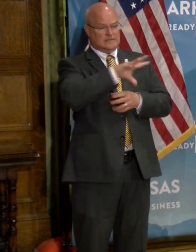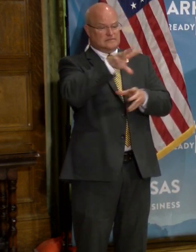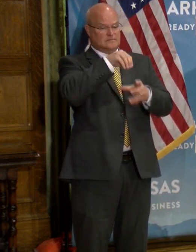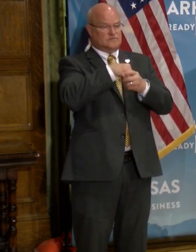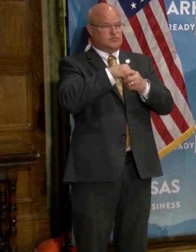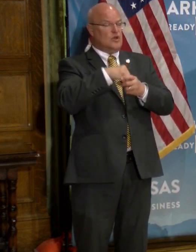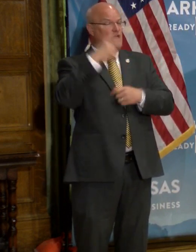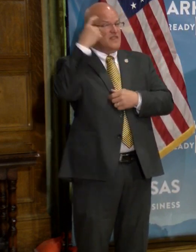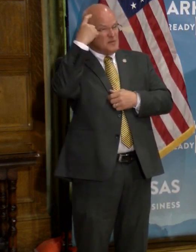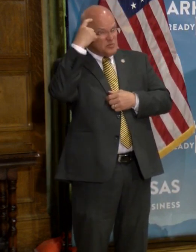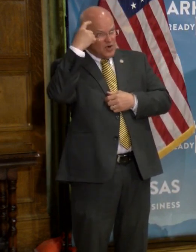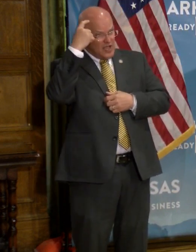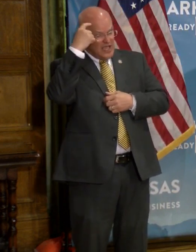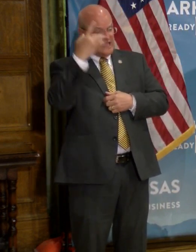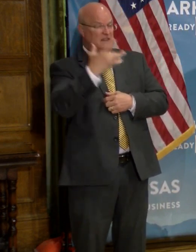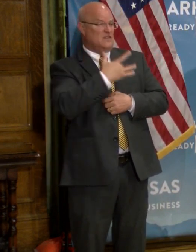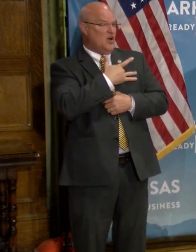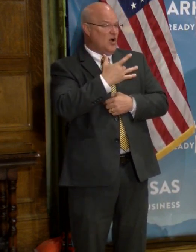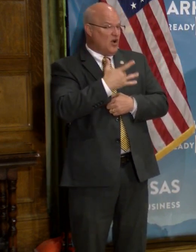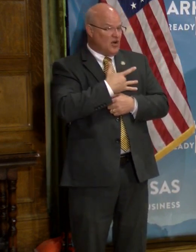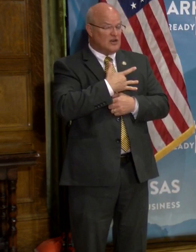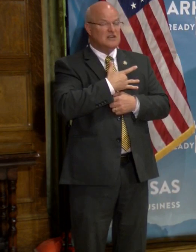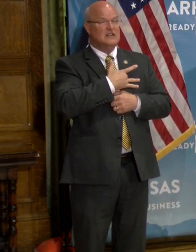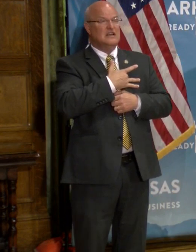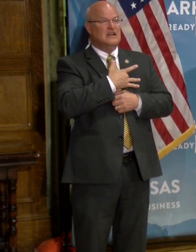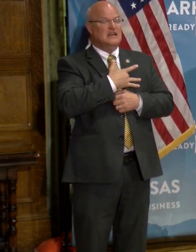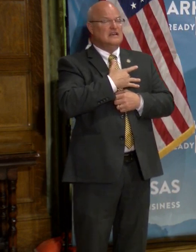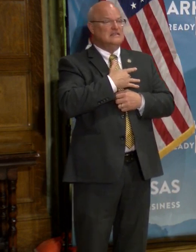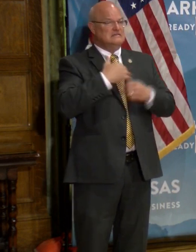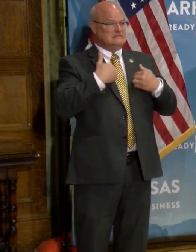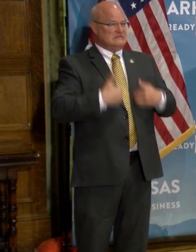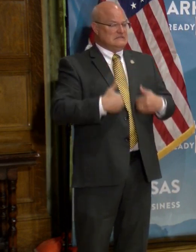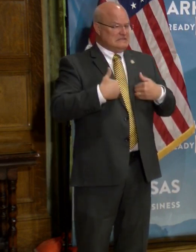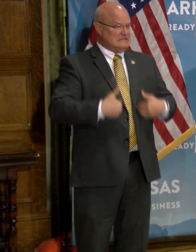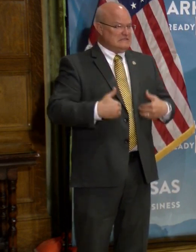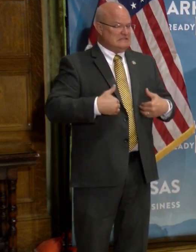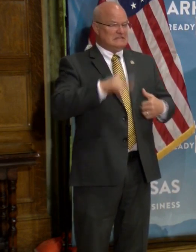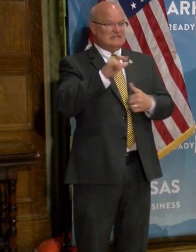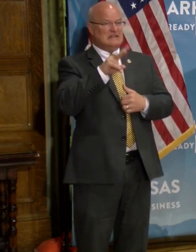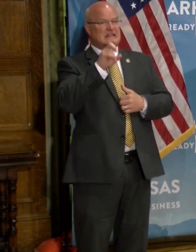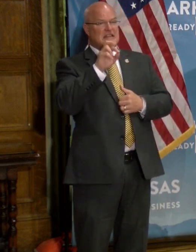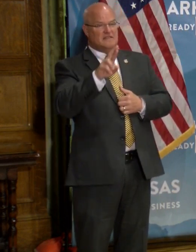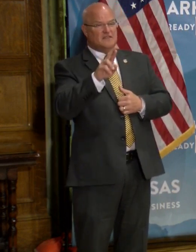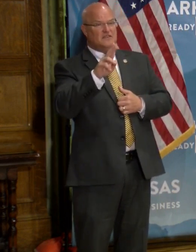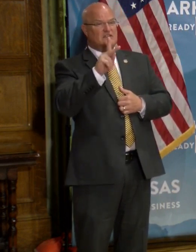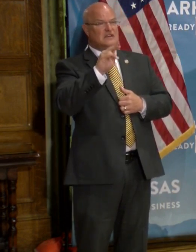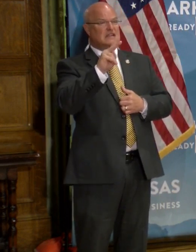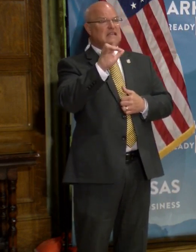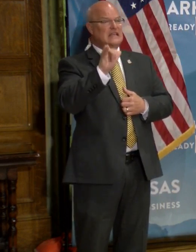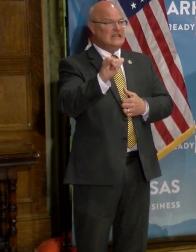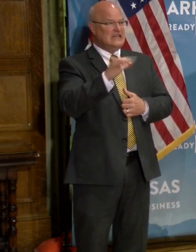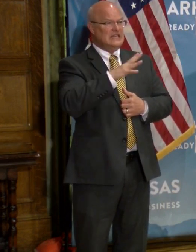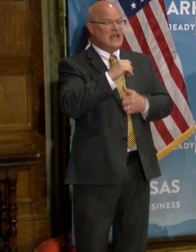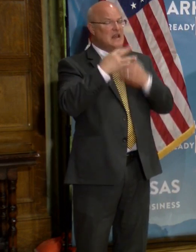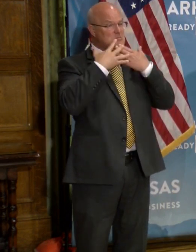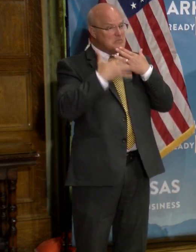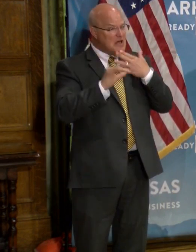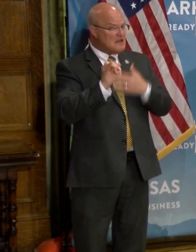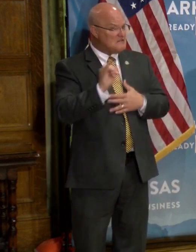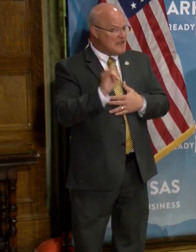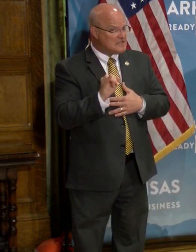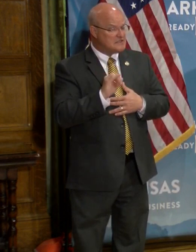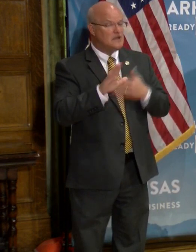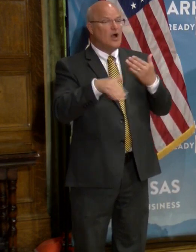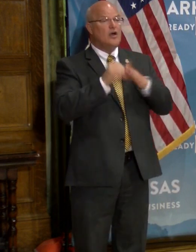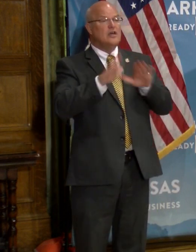can include the brain, the heart, uh, the gastrointestinal system, liver, kidneys, and blood infections. All